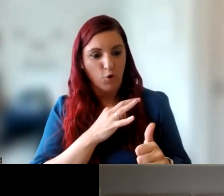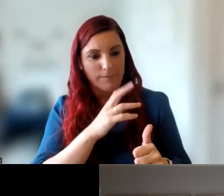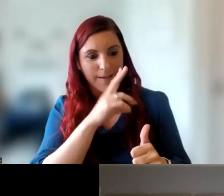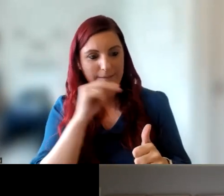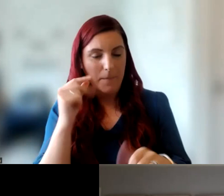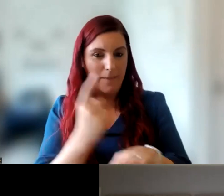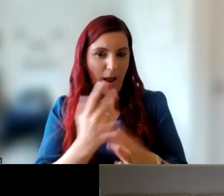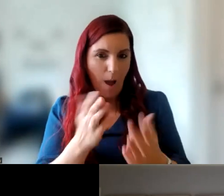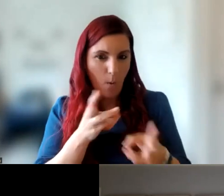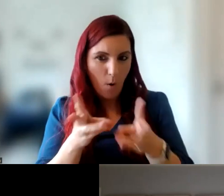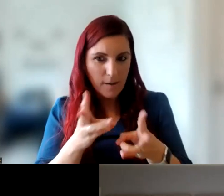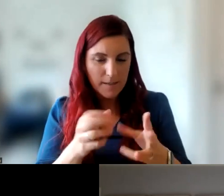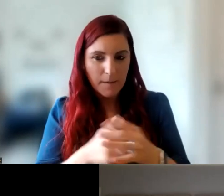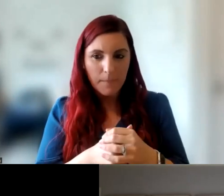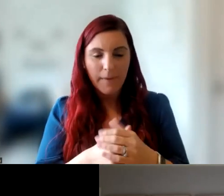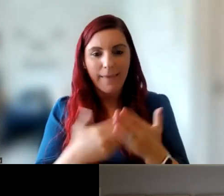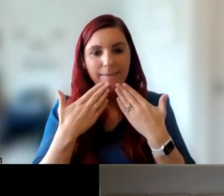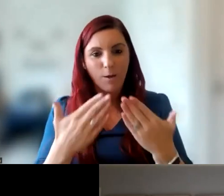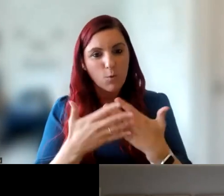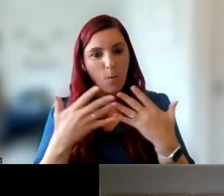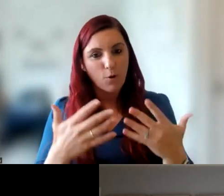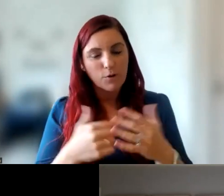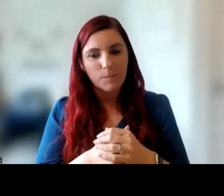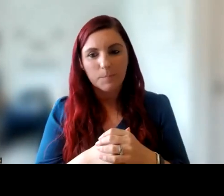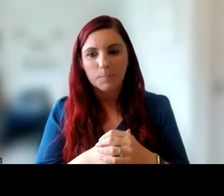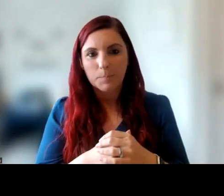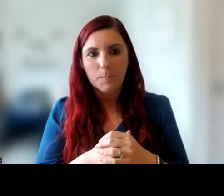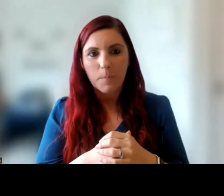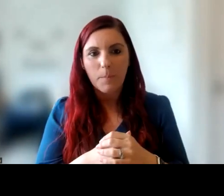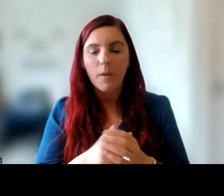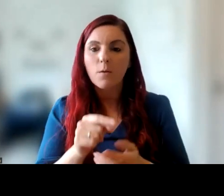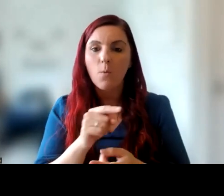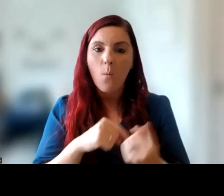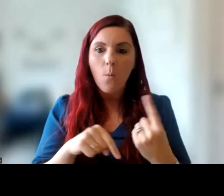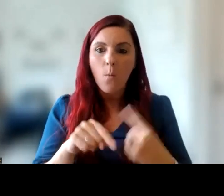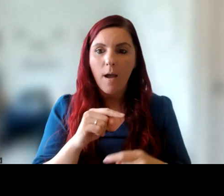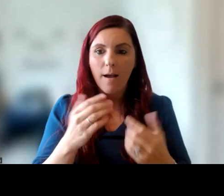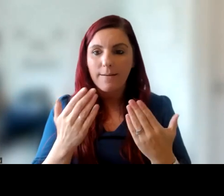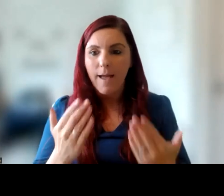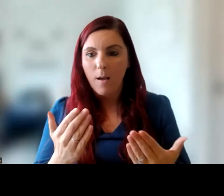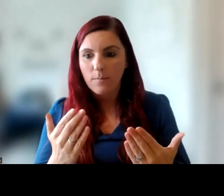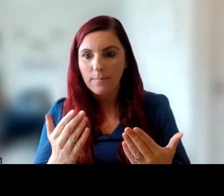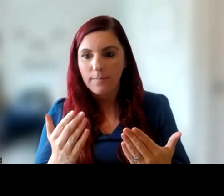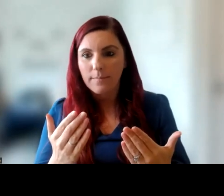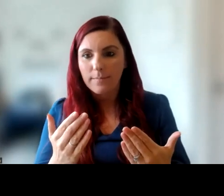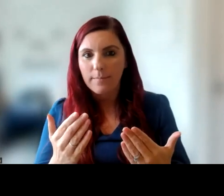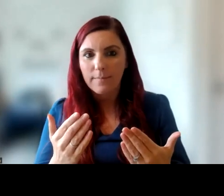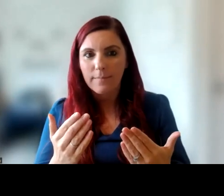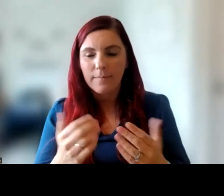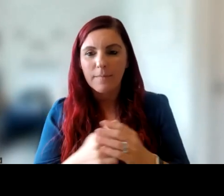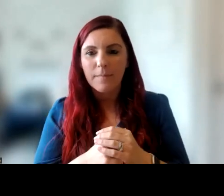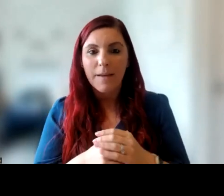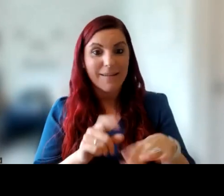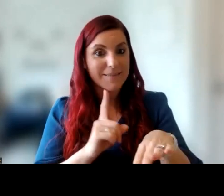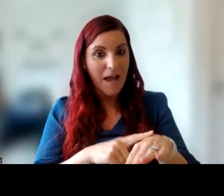it works. Thank you so much. We are somehow on